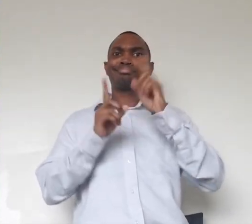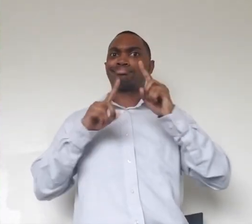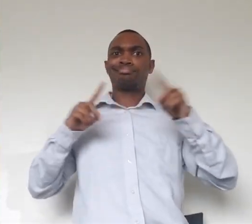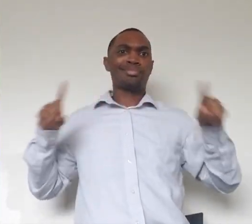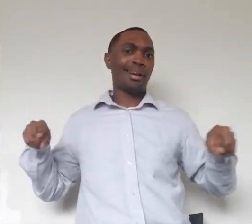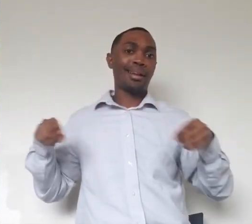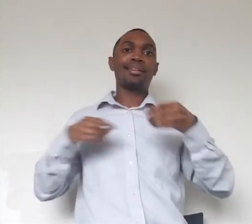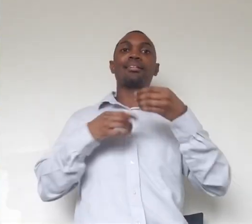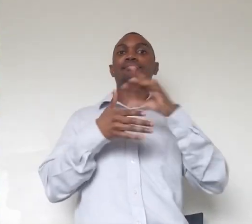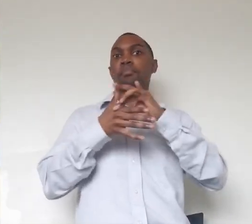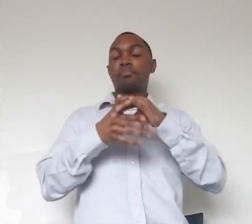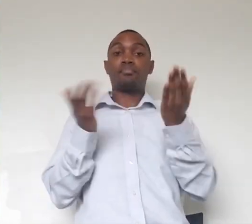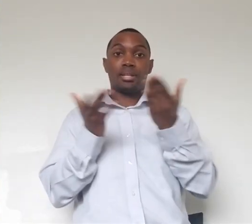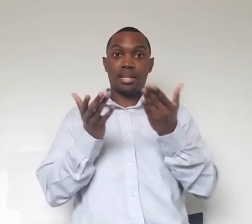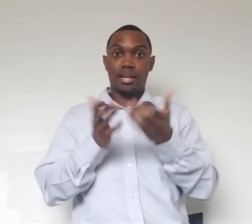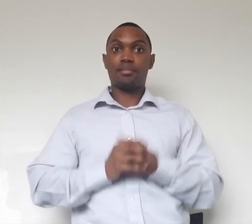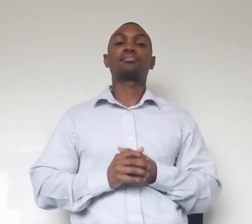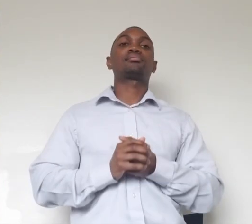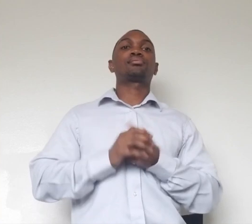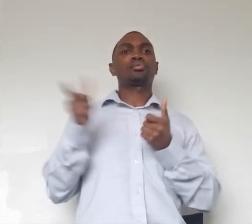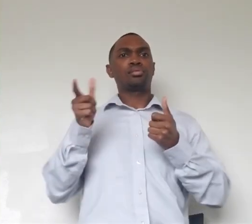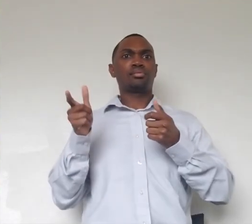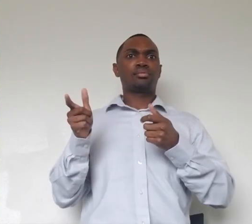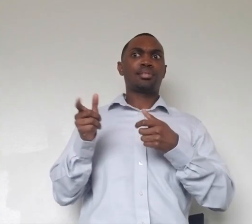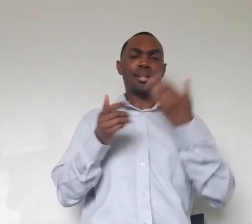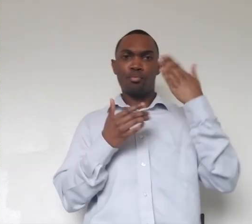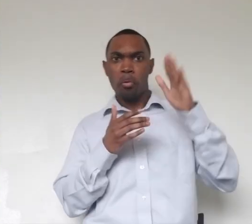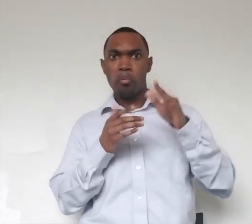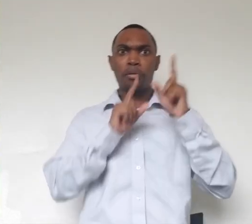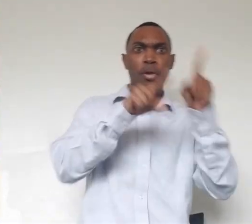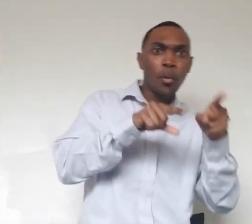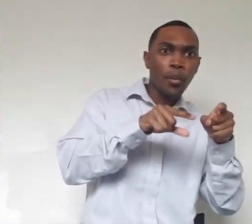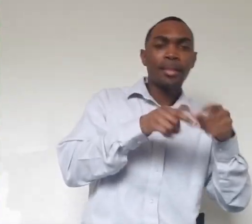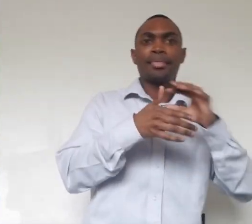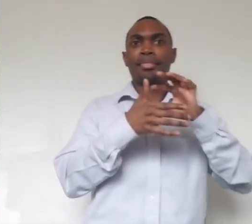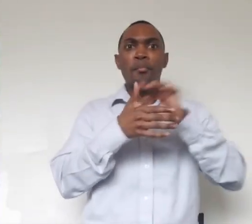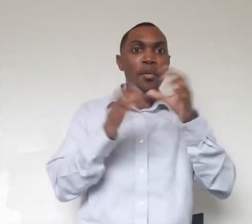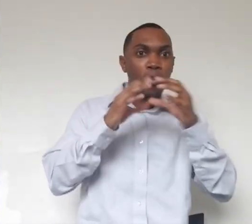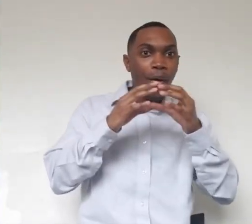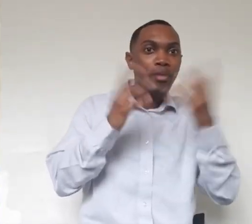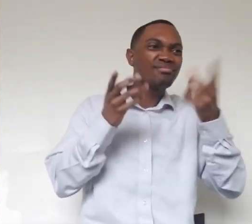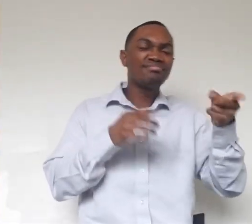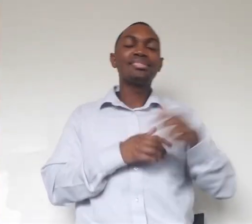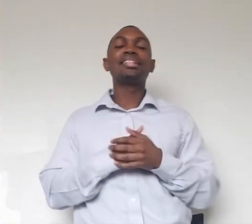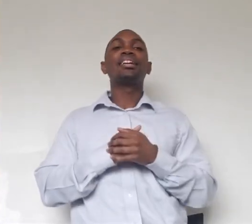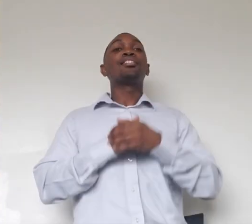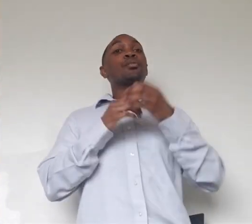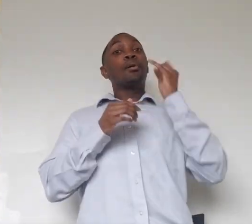Oh, she's like, what you want me to do? Now I go over here to get the meatball. Oh, so those of you who have been to our lion habitat and visited, and if you